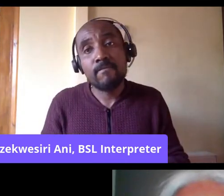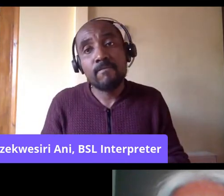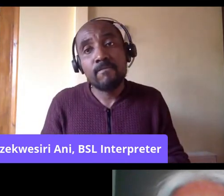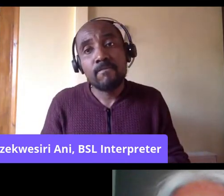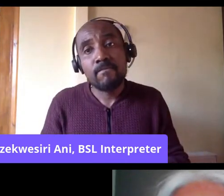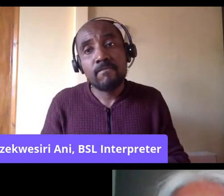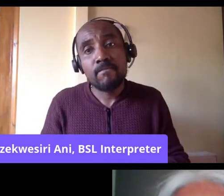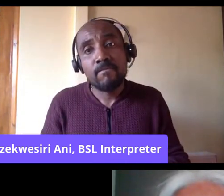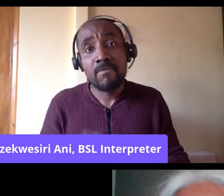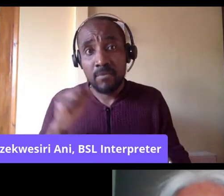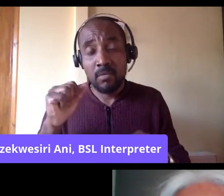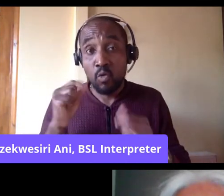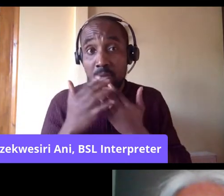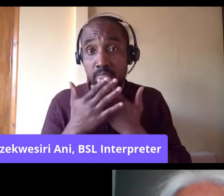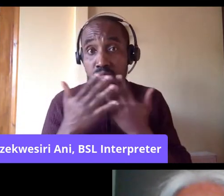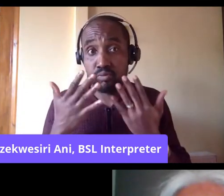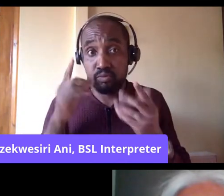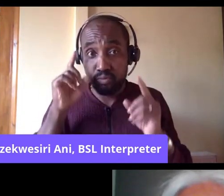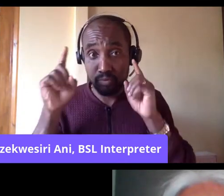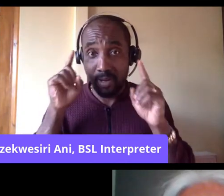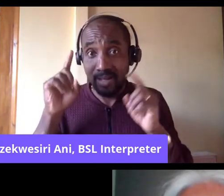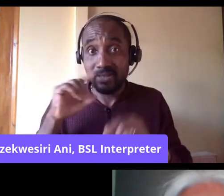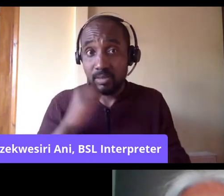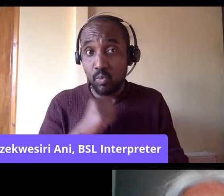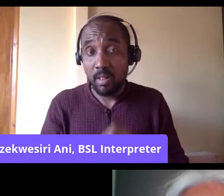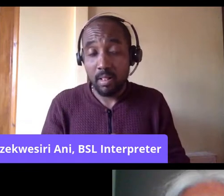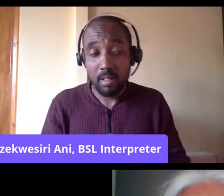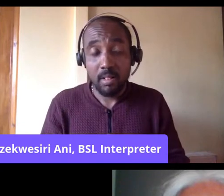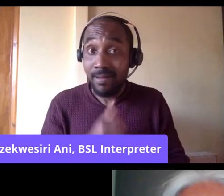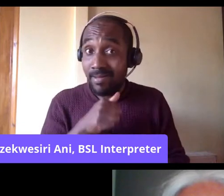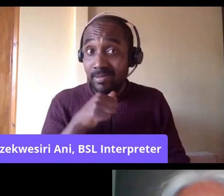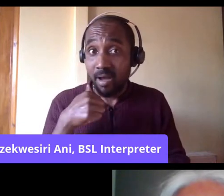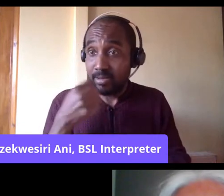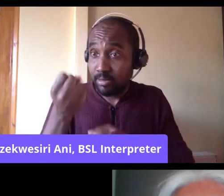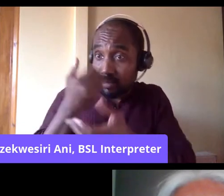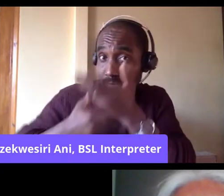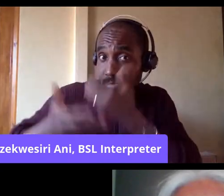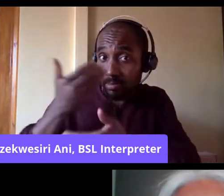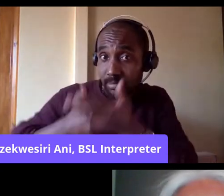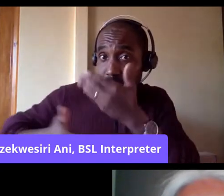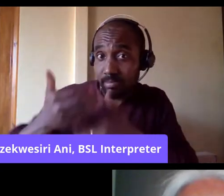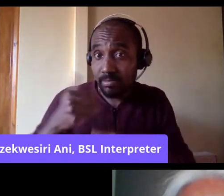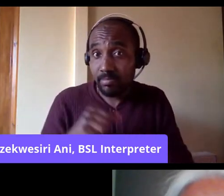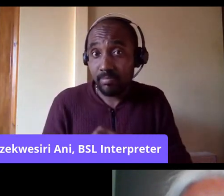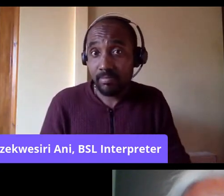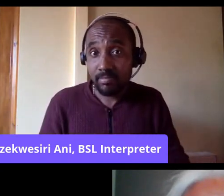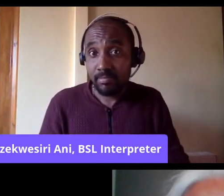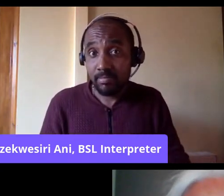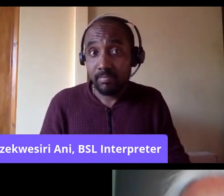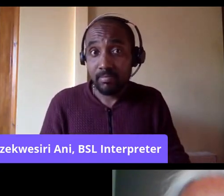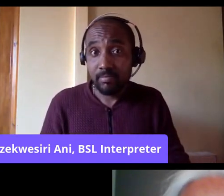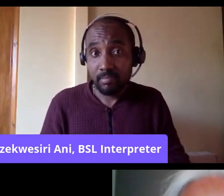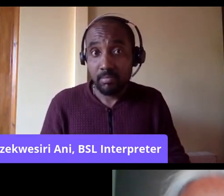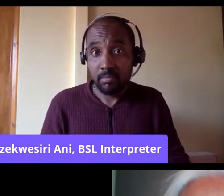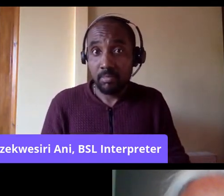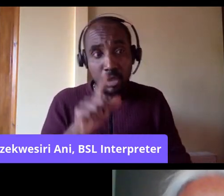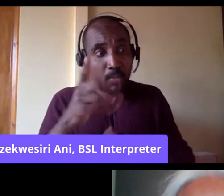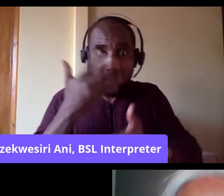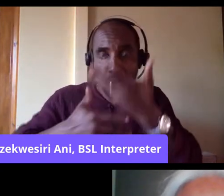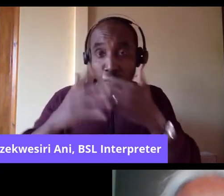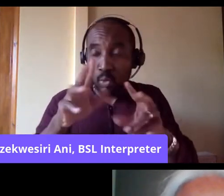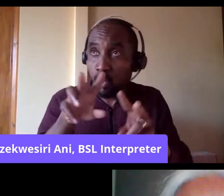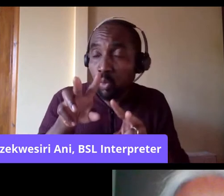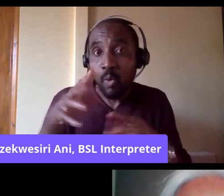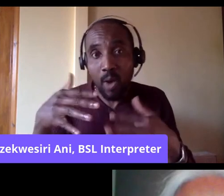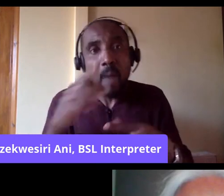to get loads of ideas again. And it's always really nice to hear other people unpacking it yourself. You might get one